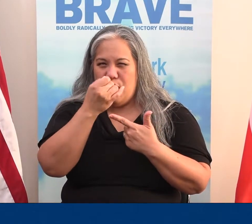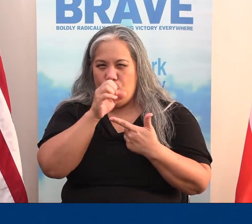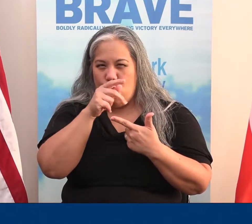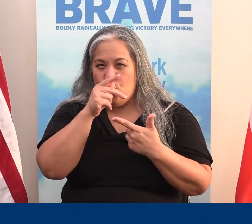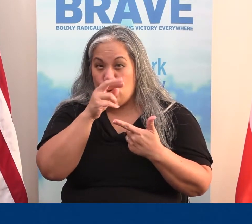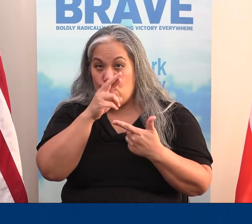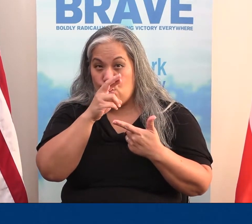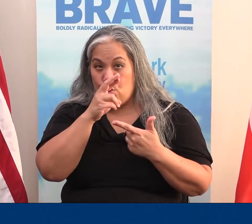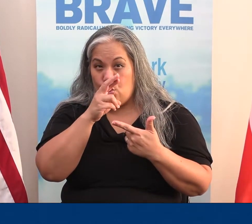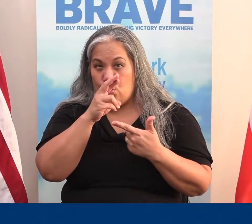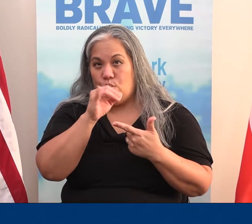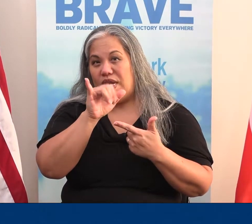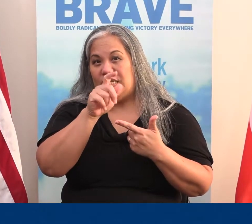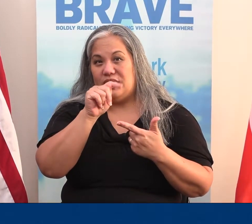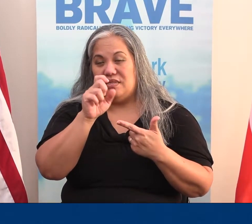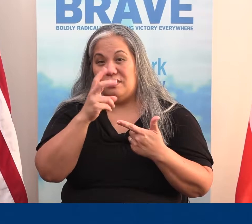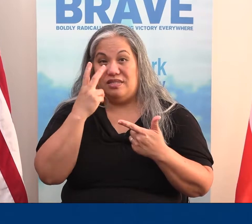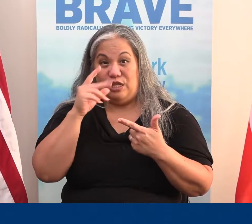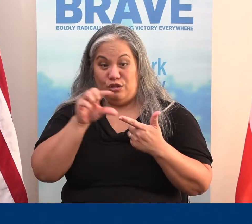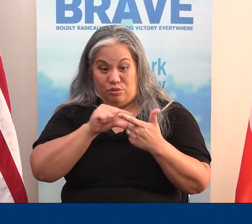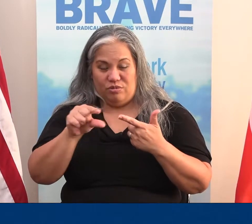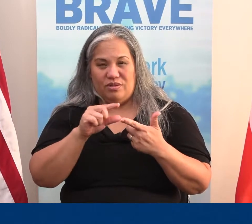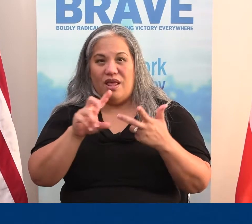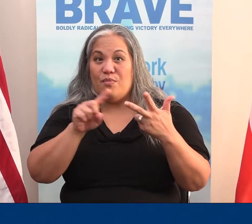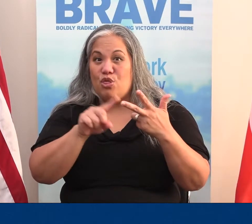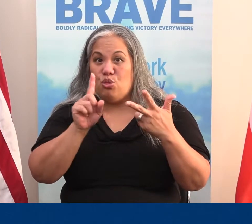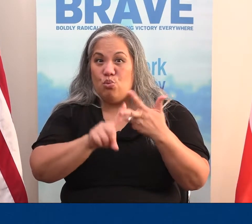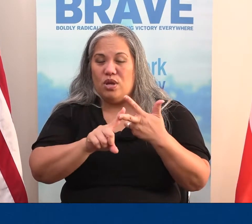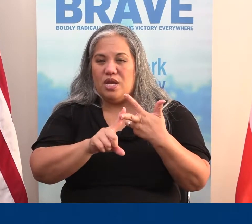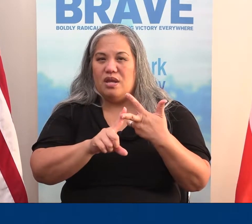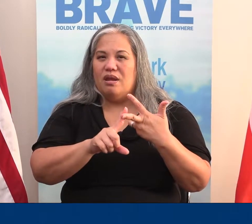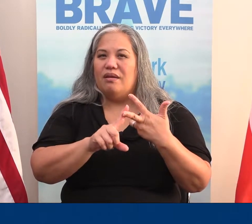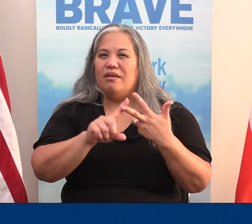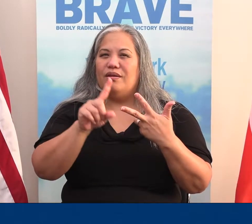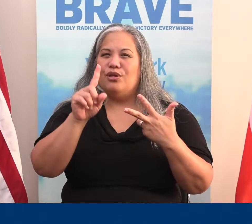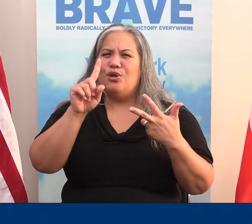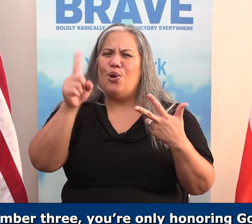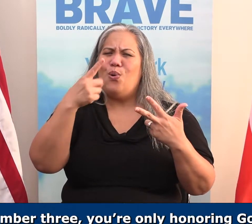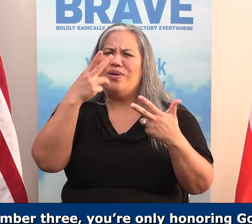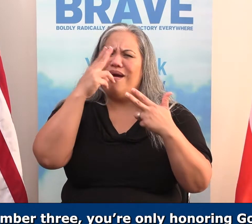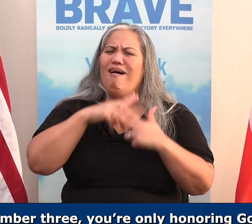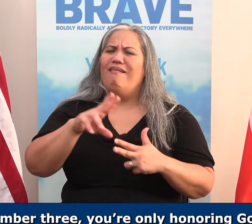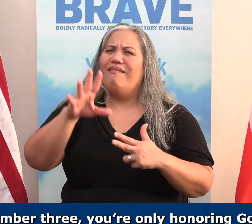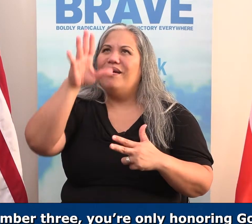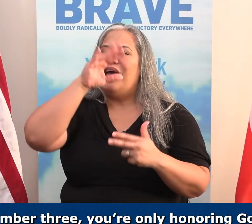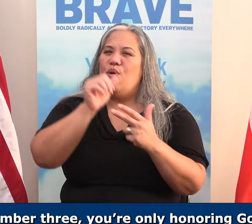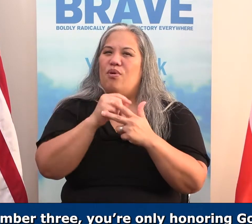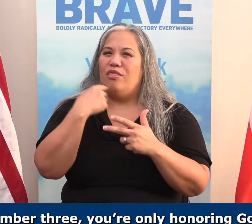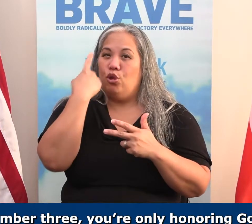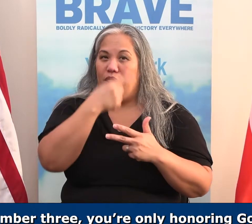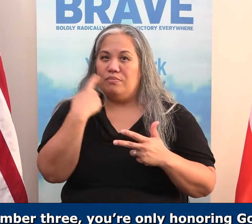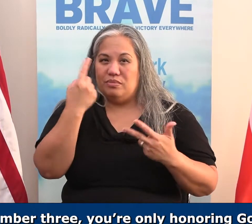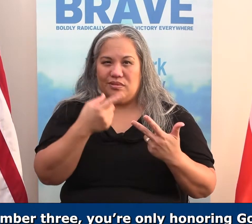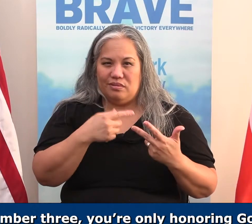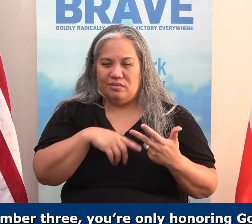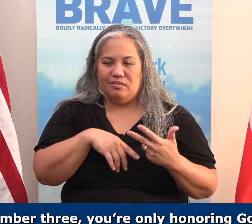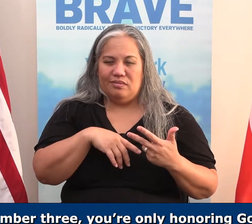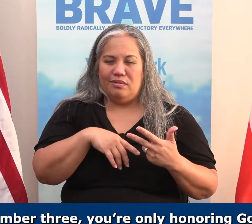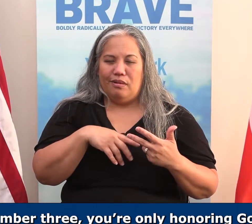Number two, you're a hypocrite. Do you see it in the scriptures right there, guys? Number three, you're only honoring God with your lips. It's just